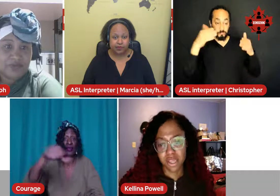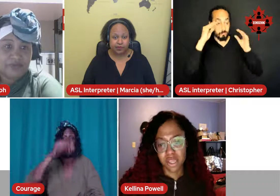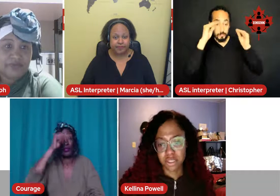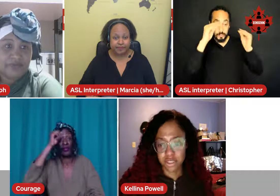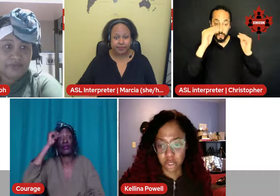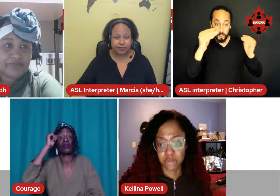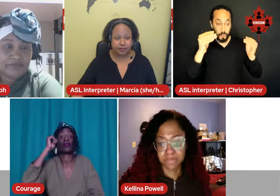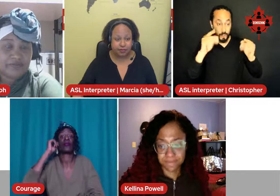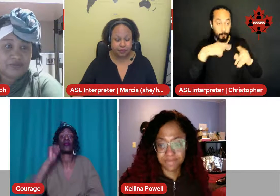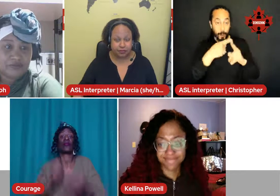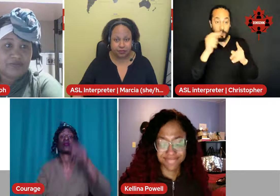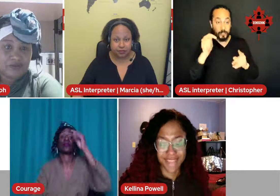So, yeah.